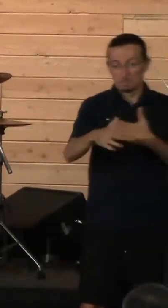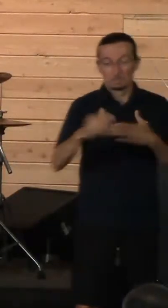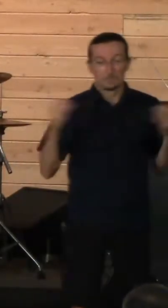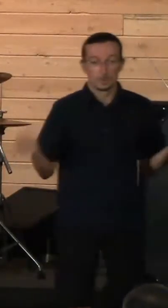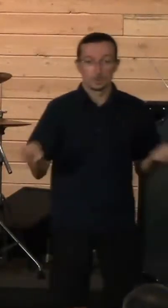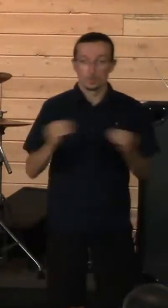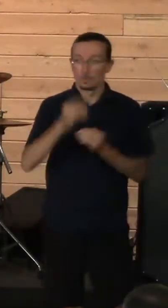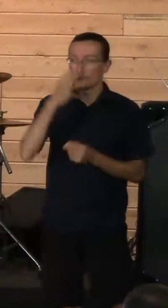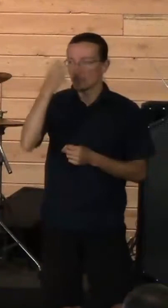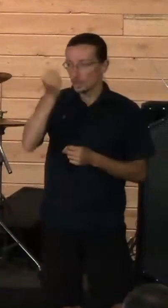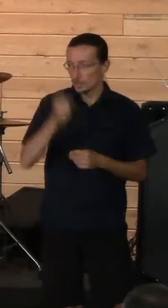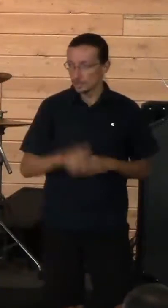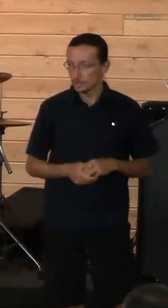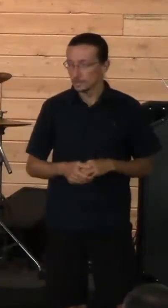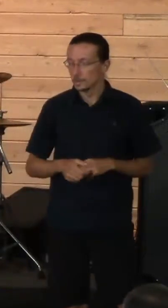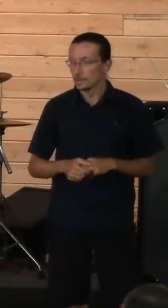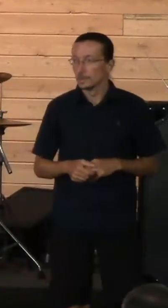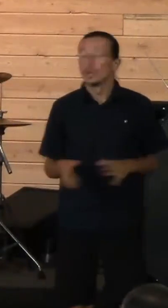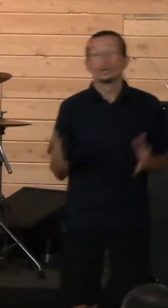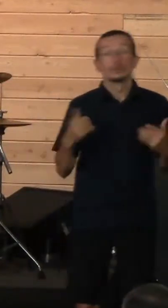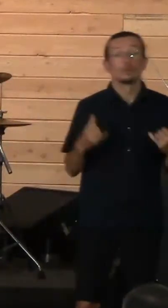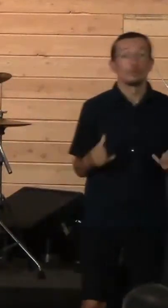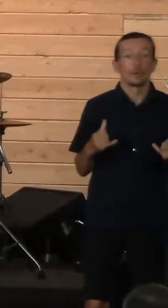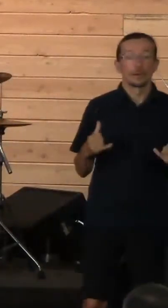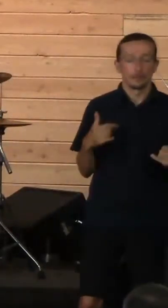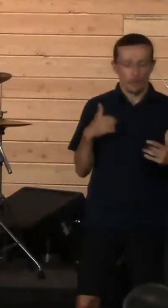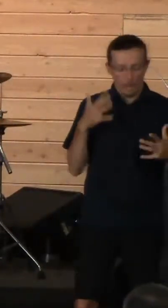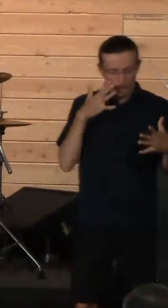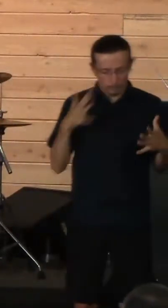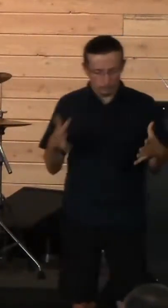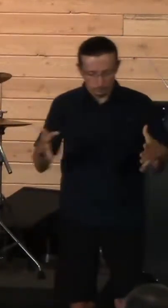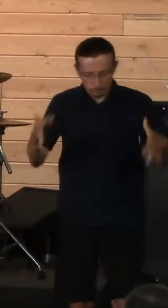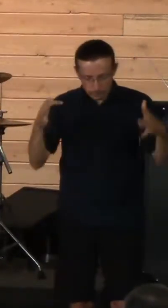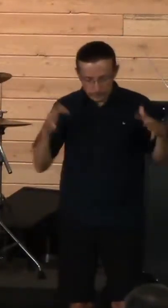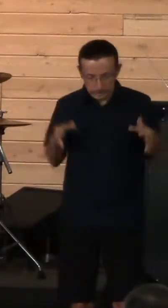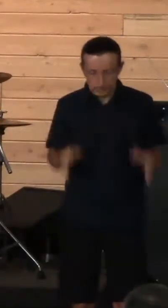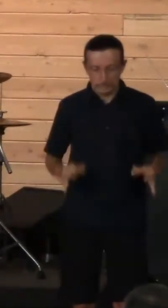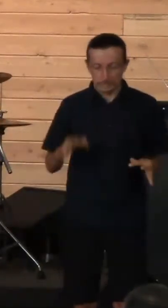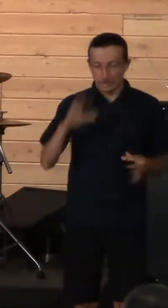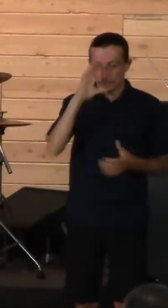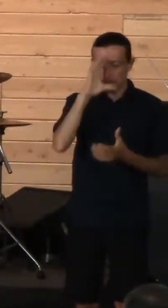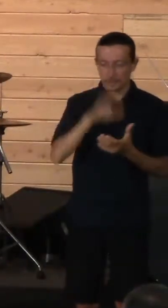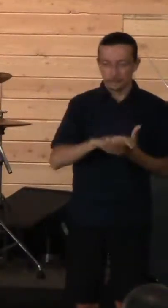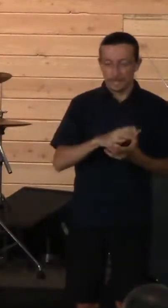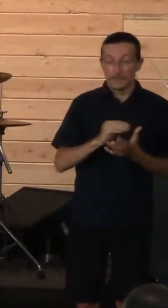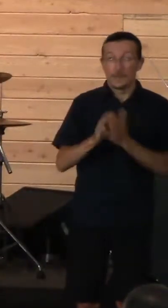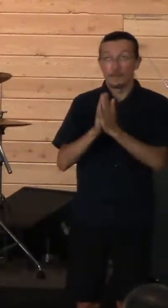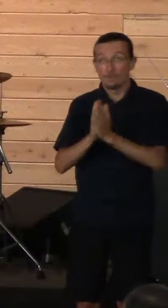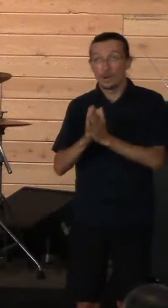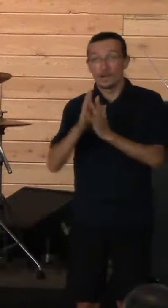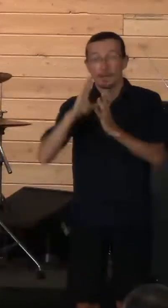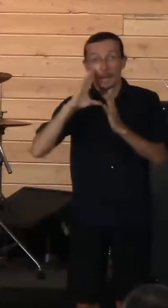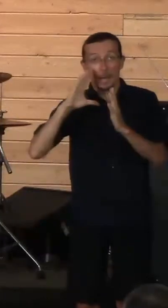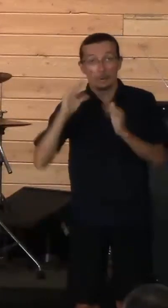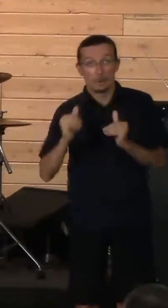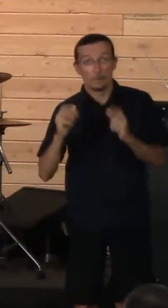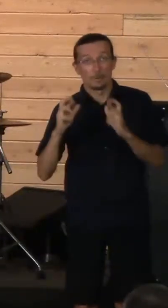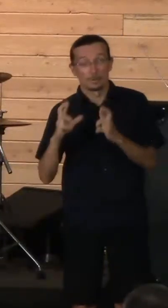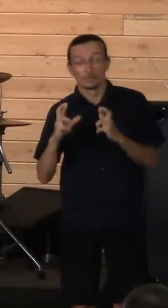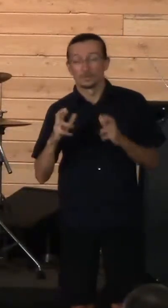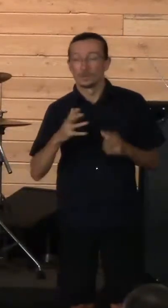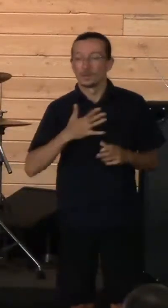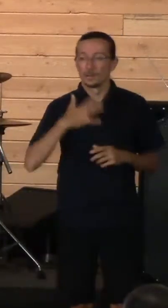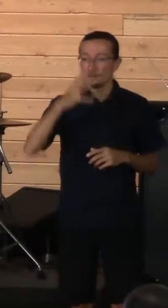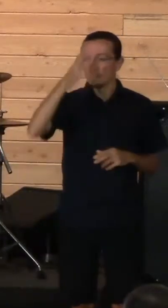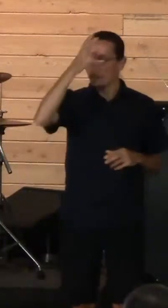And so at this point, I choose to believe and pray and hope that my dad had